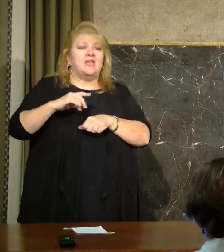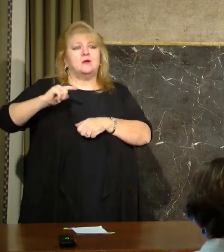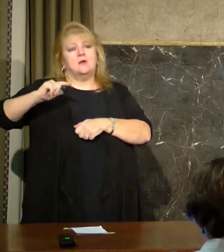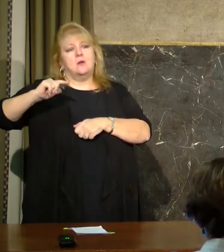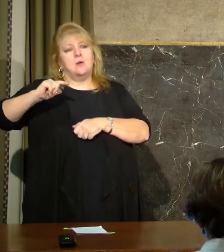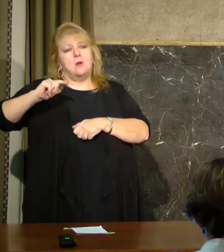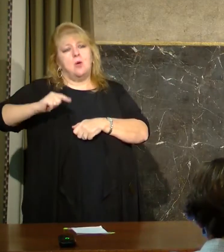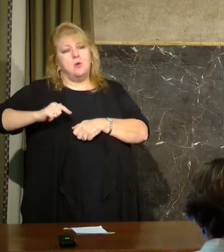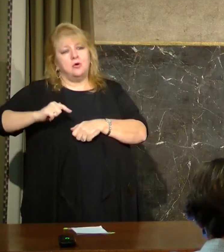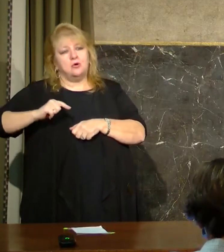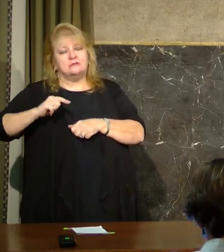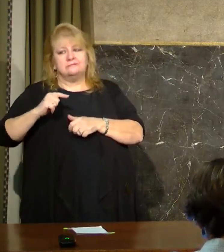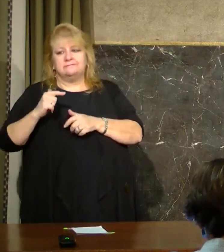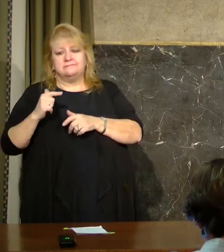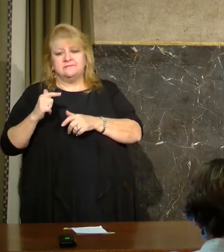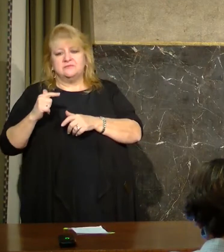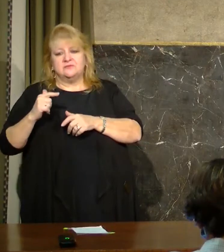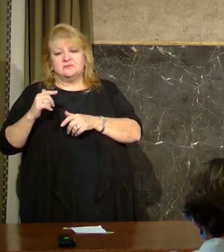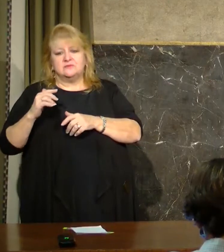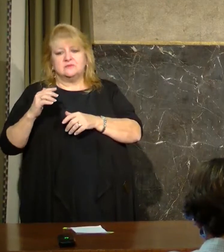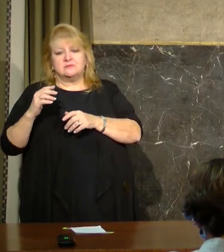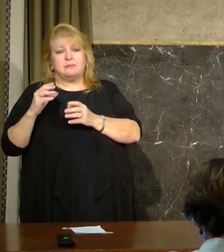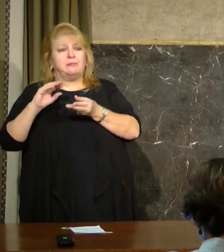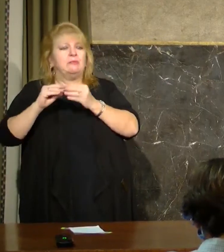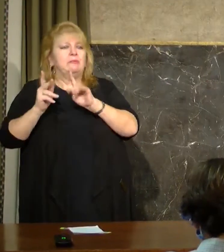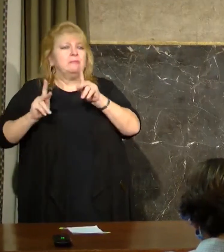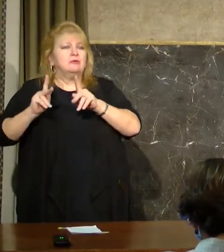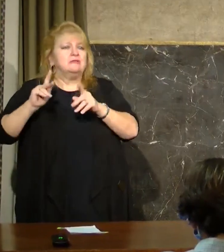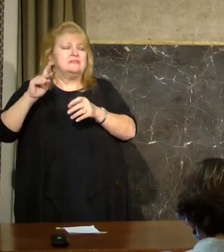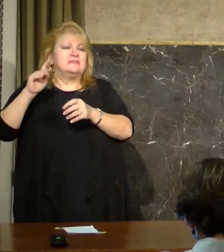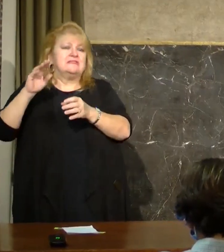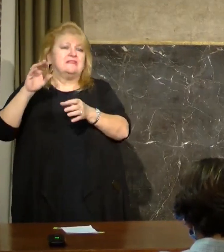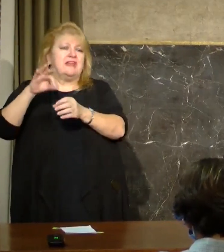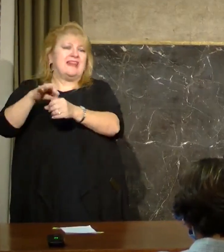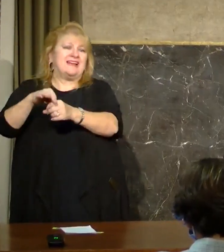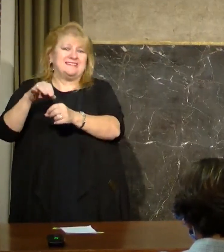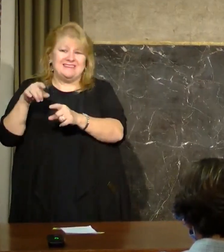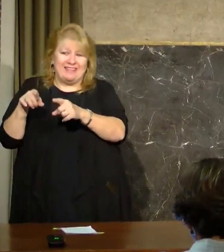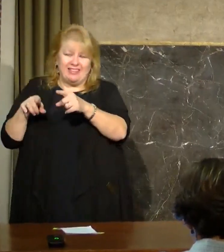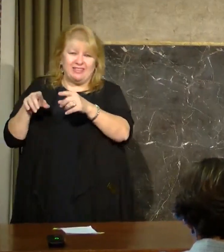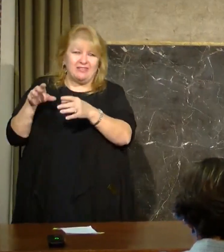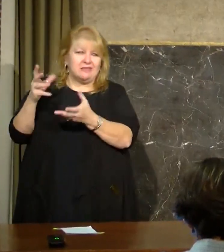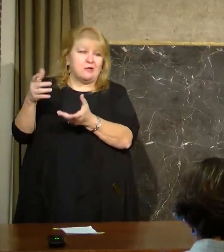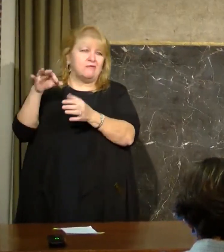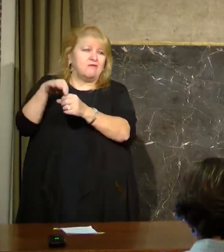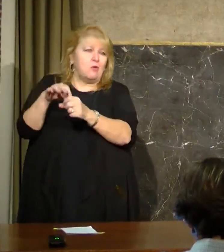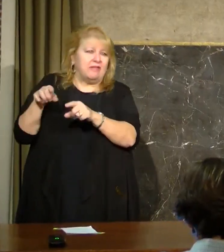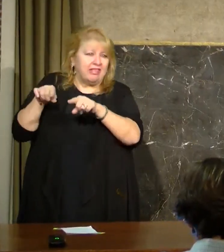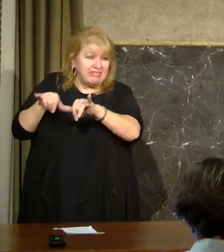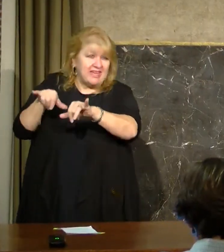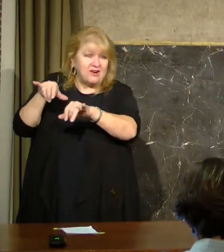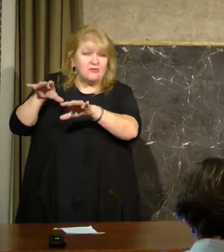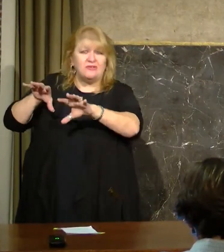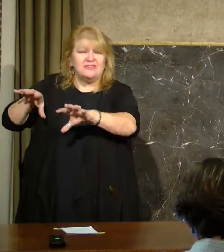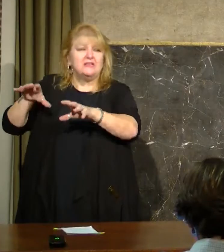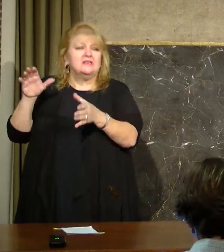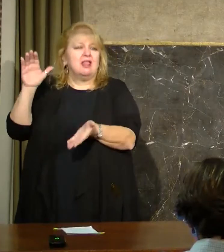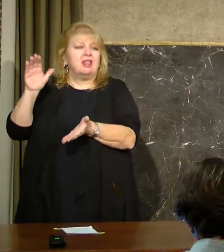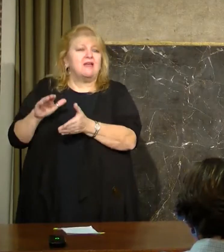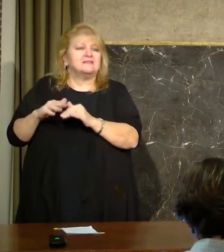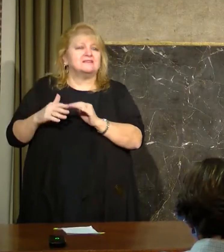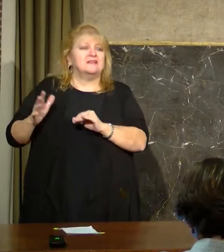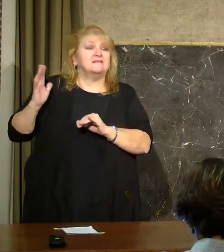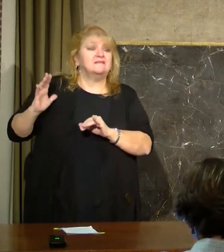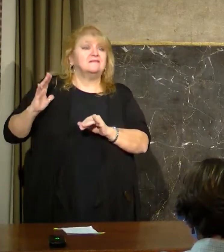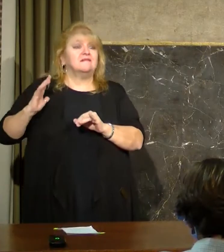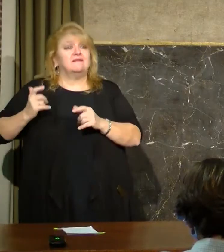and that we would expect in these March and April elections, I think that that's appropriate. I am joined